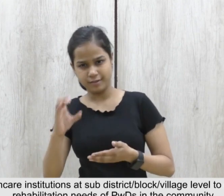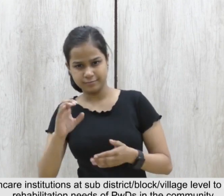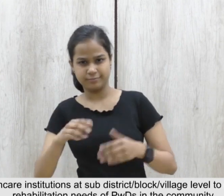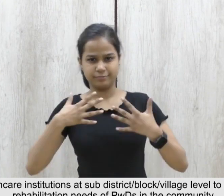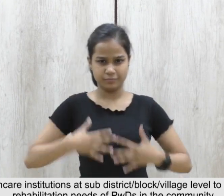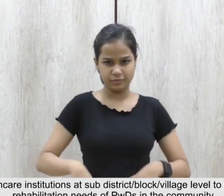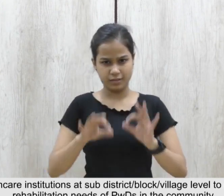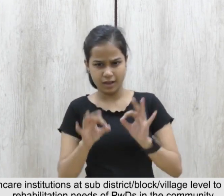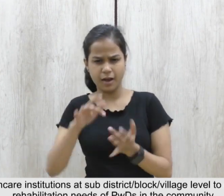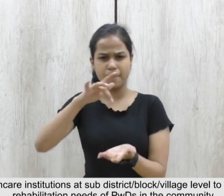institutions